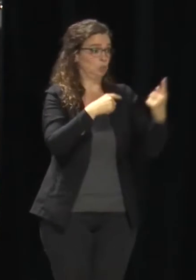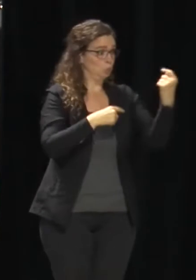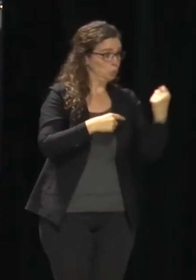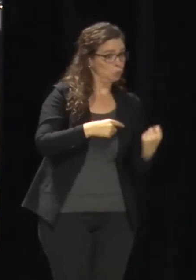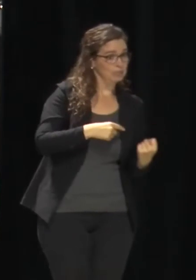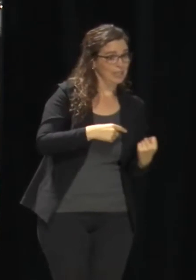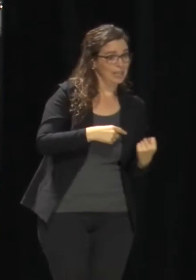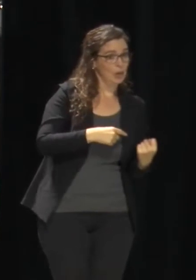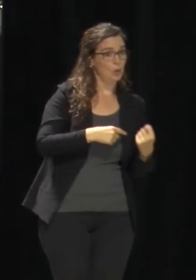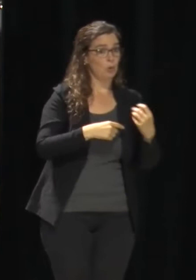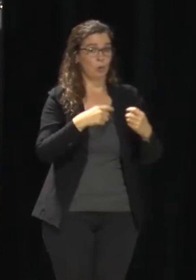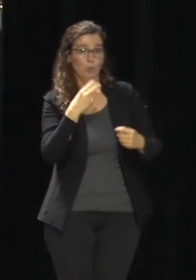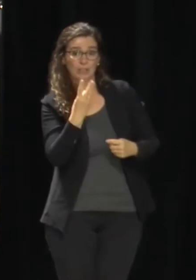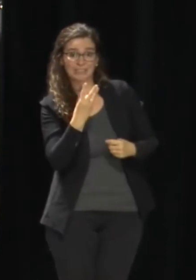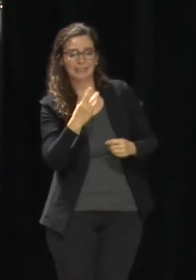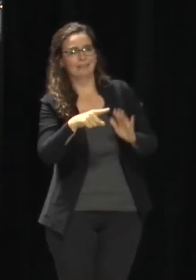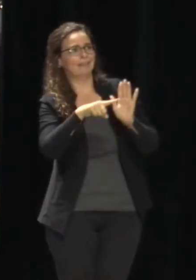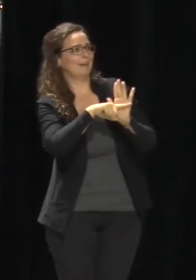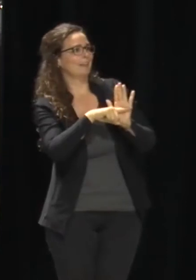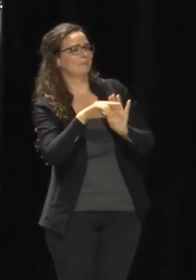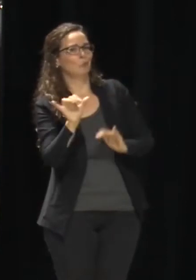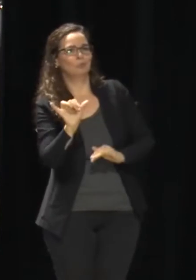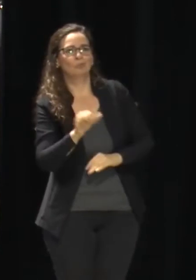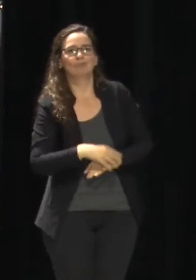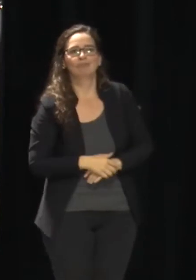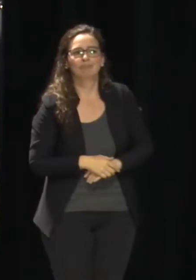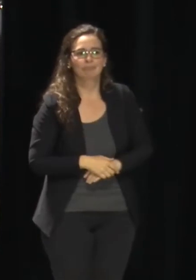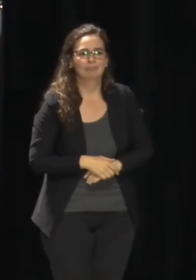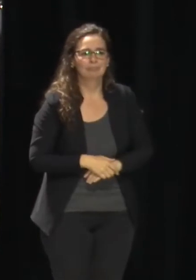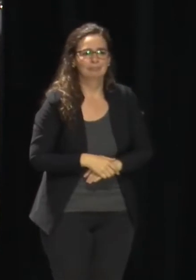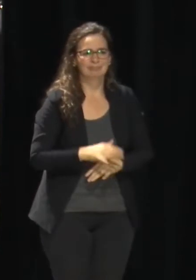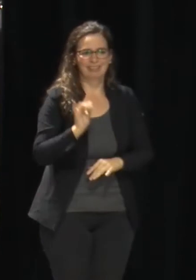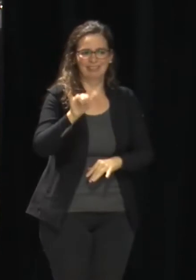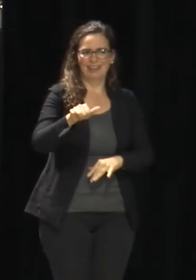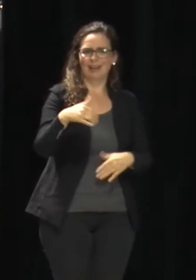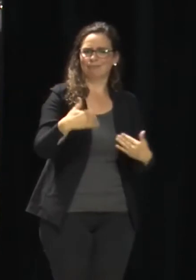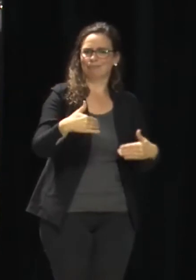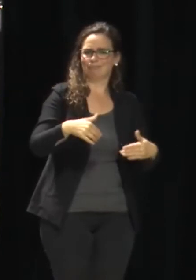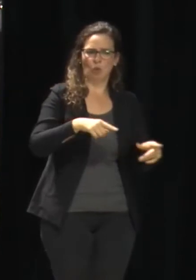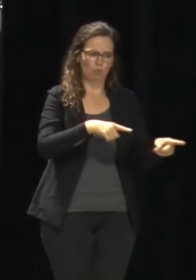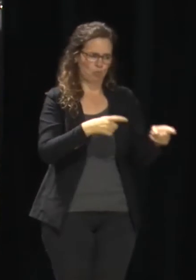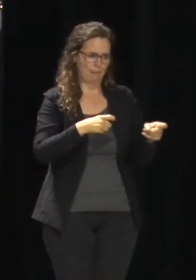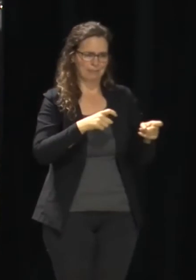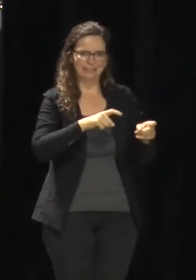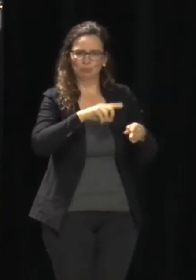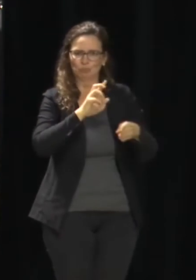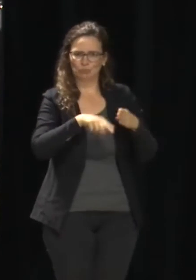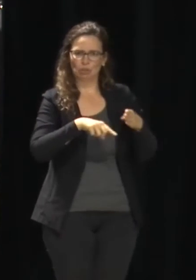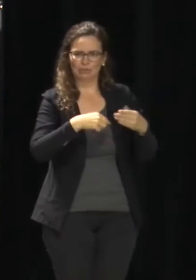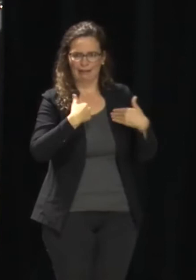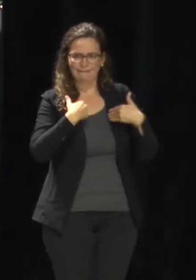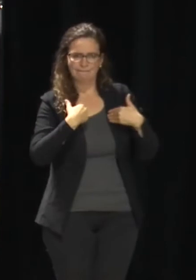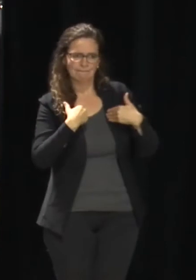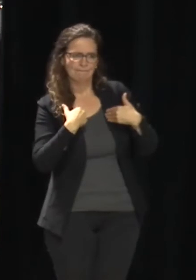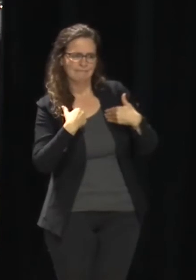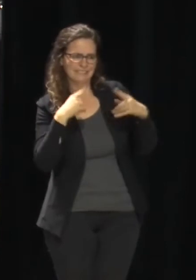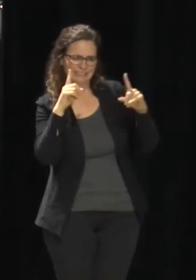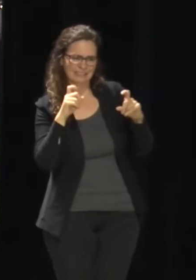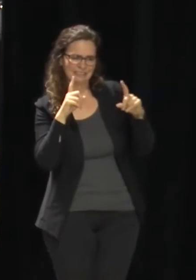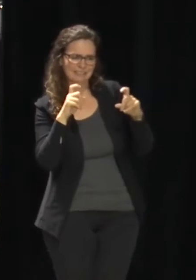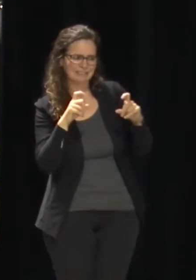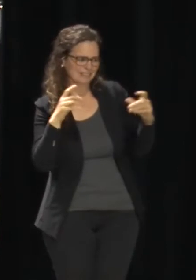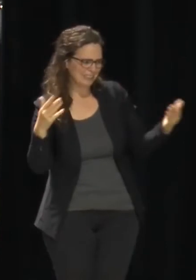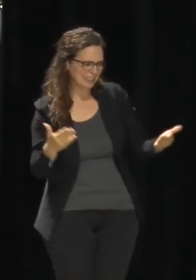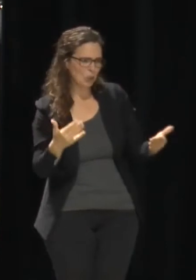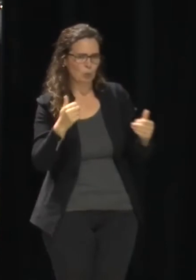And that's one of the benefits of having this here. Now, the other thing that it's important for